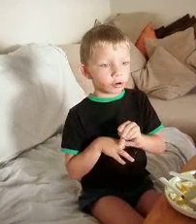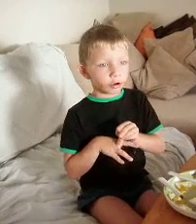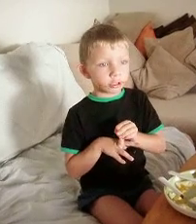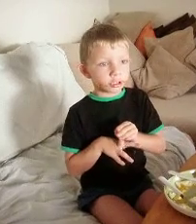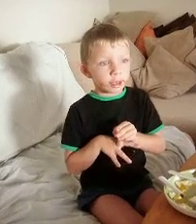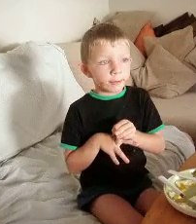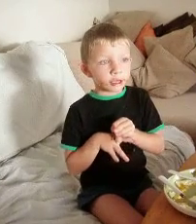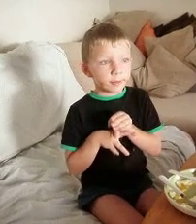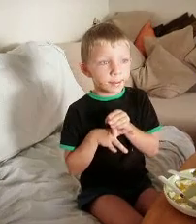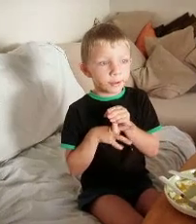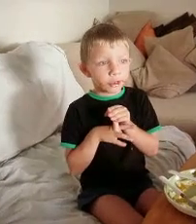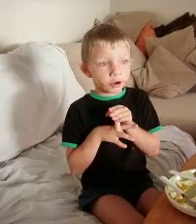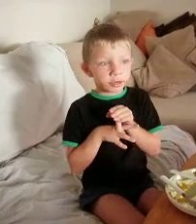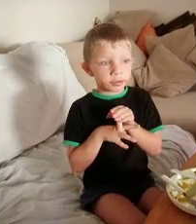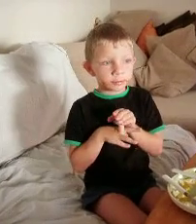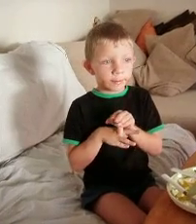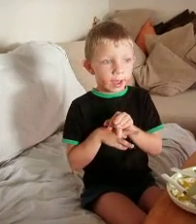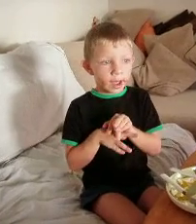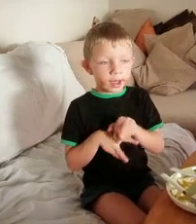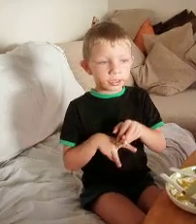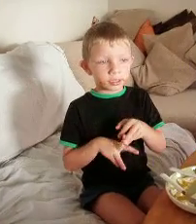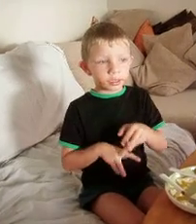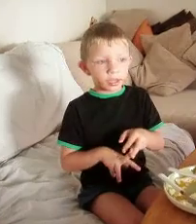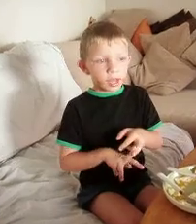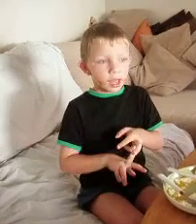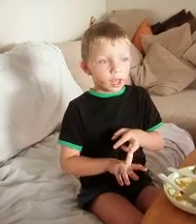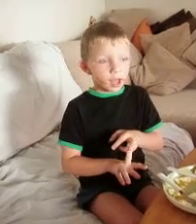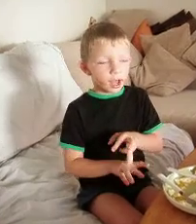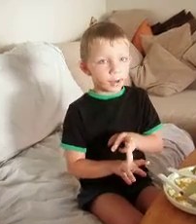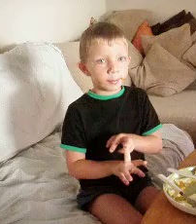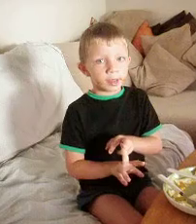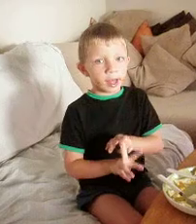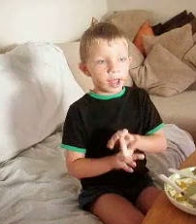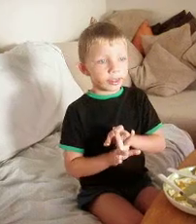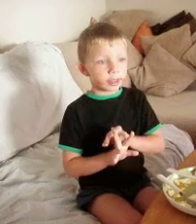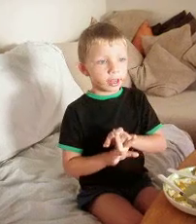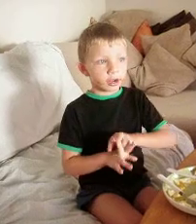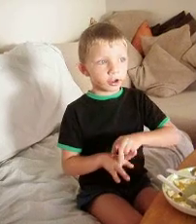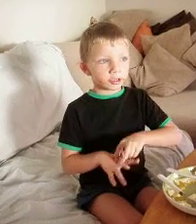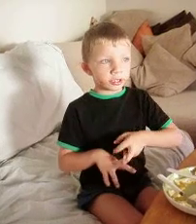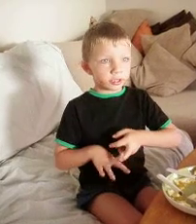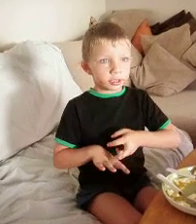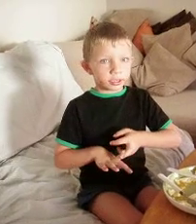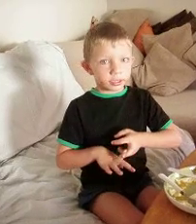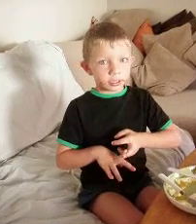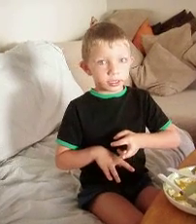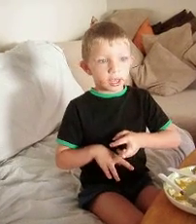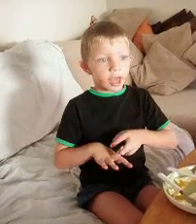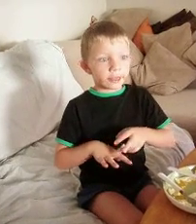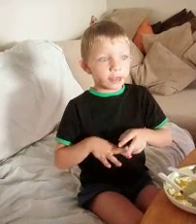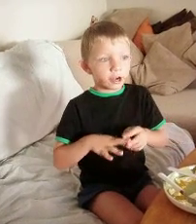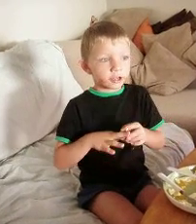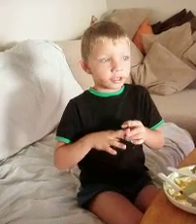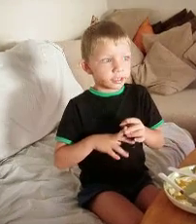the cross because people thought it was bad. Um, and then on, and then on,